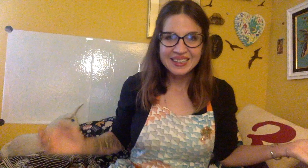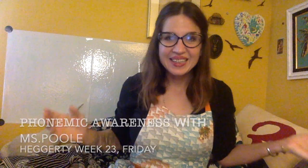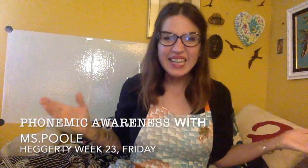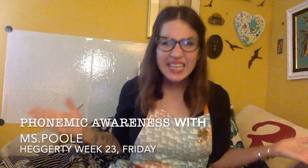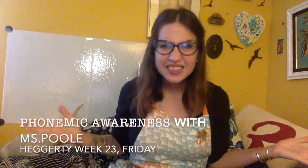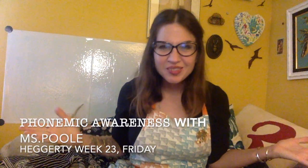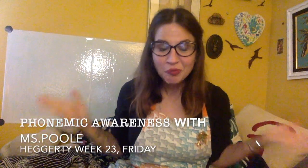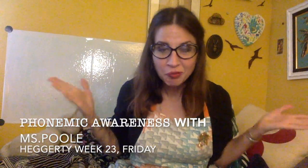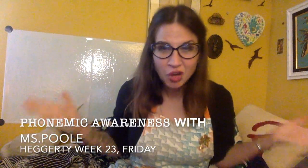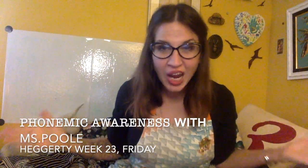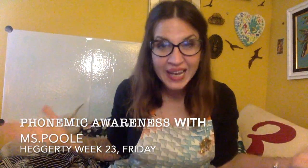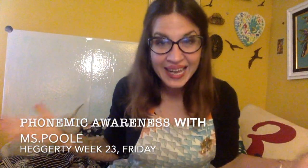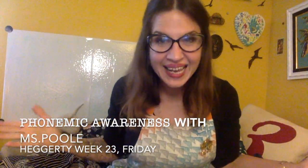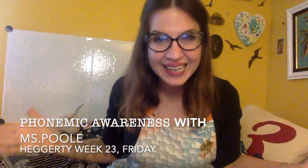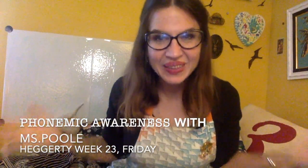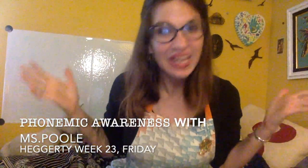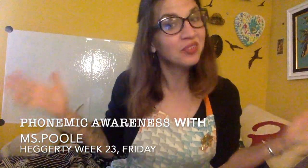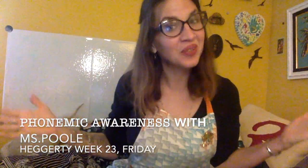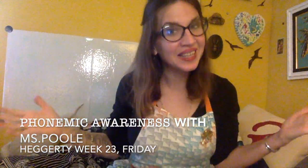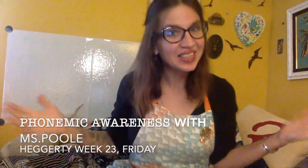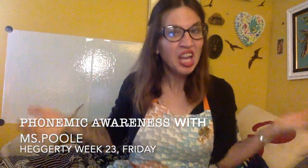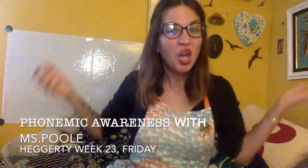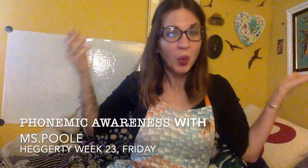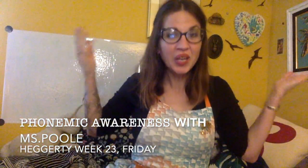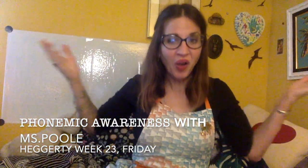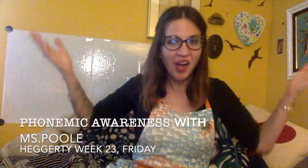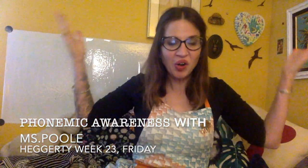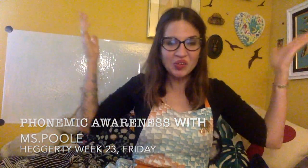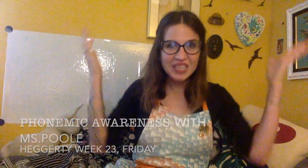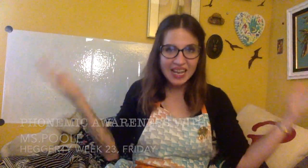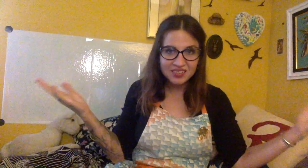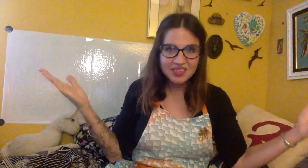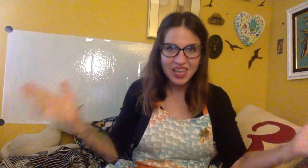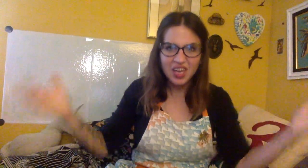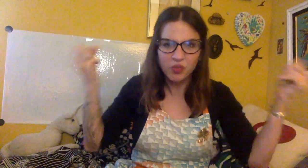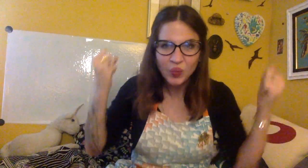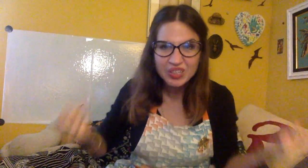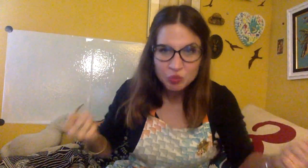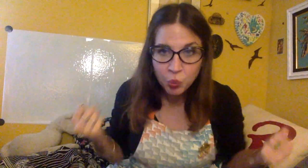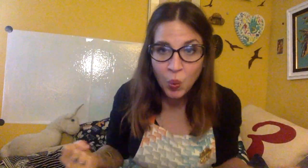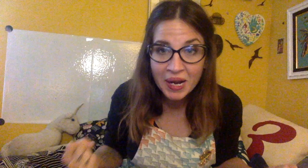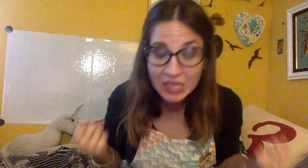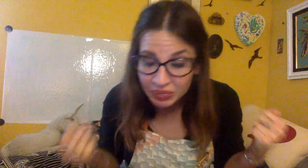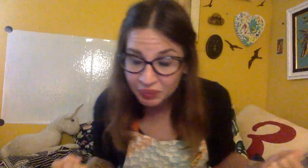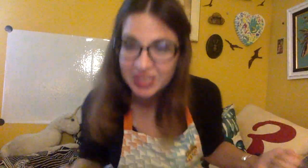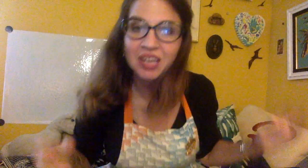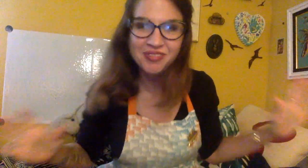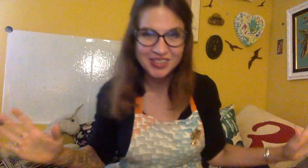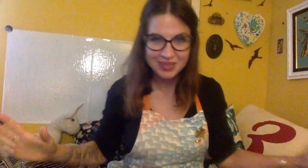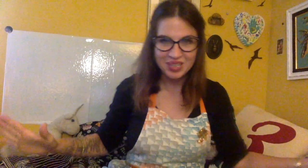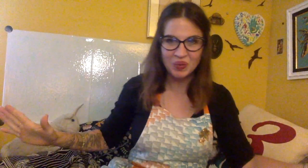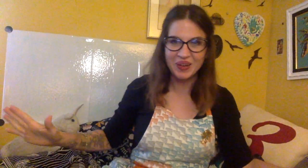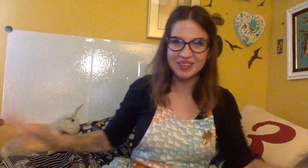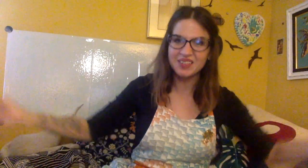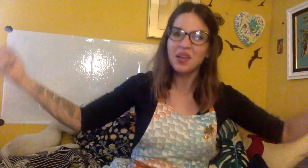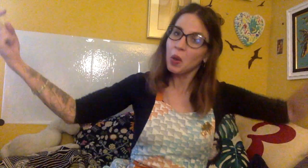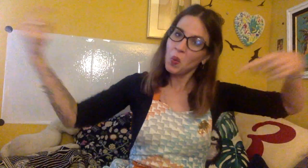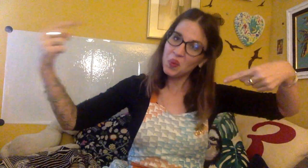It's Friday! That's right. We are on our last day of week 23 of Phonemic Awareness with